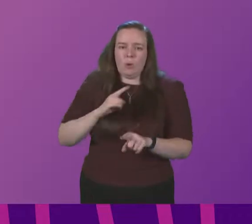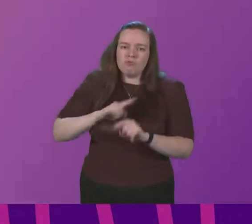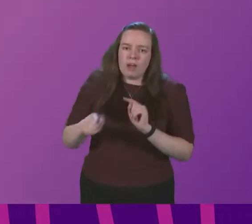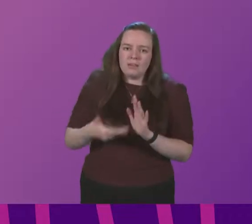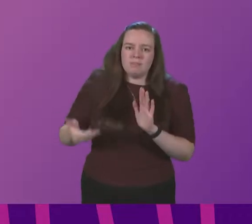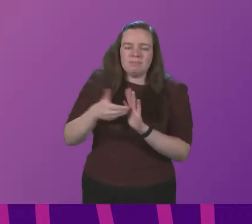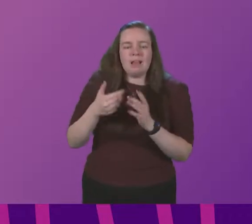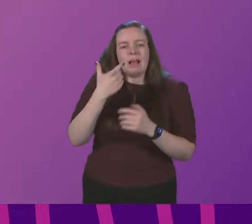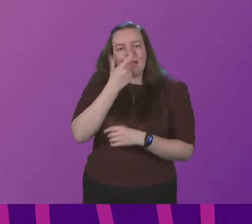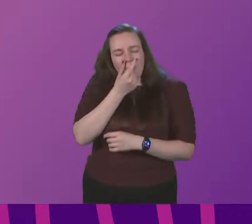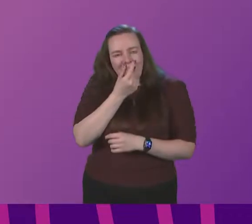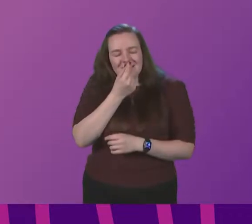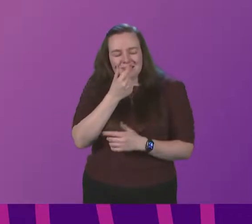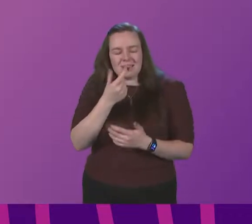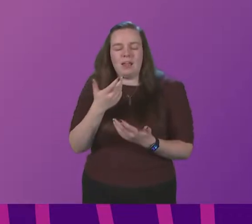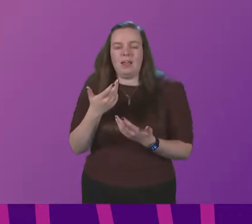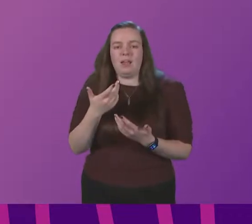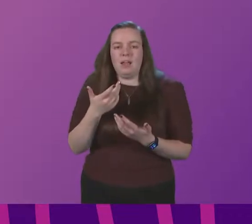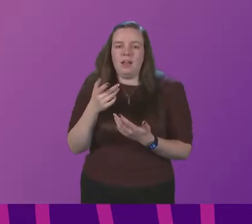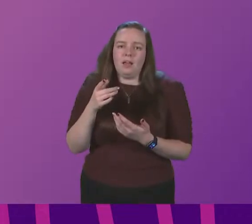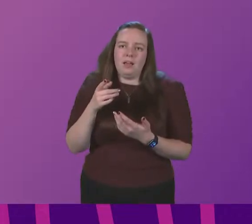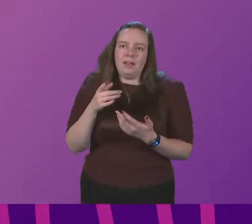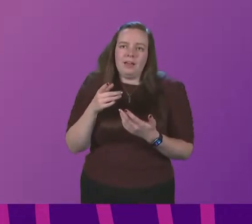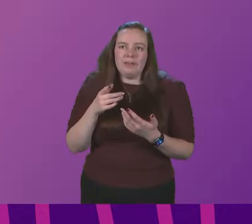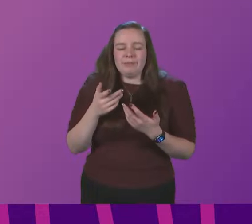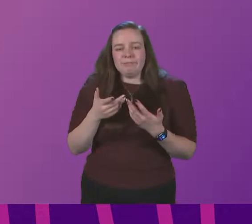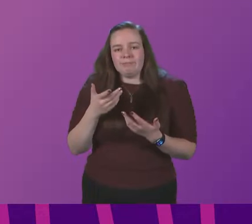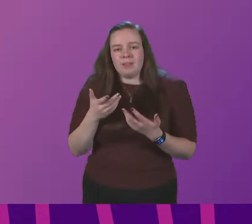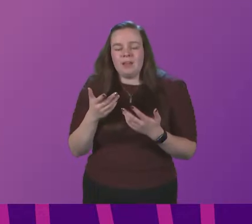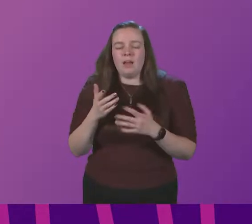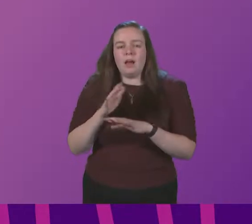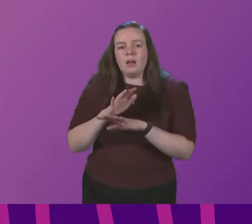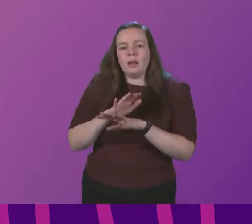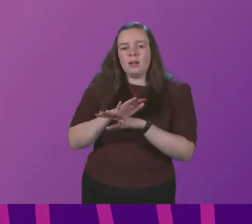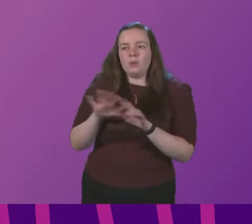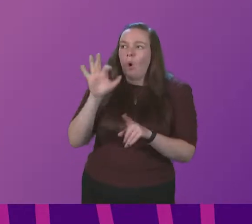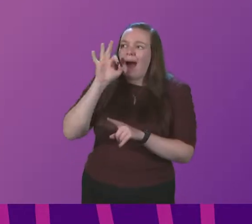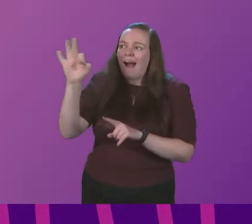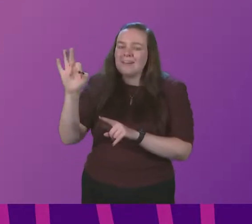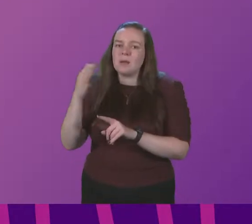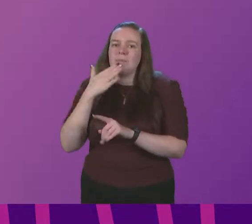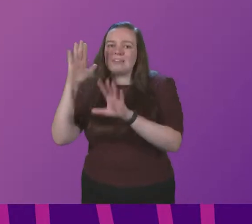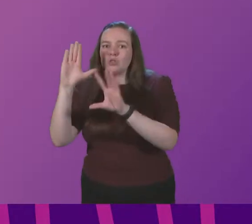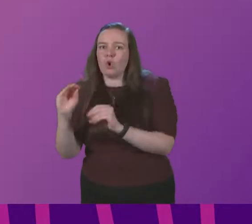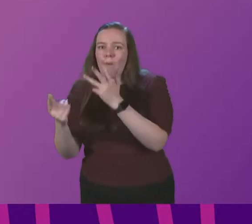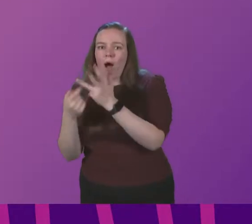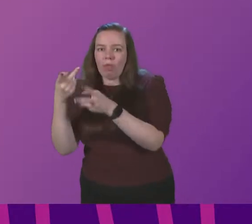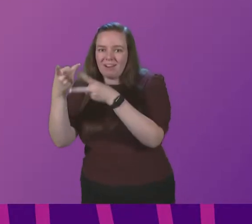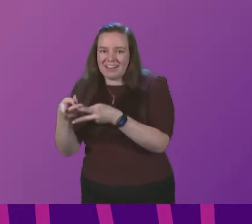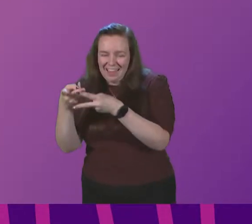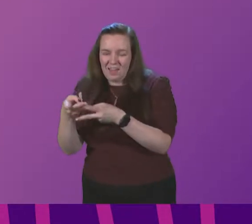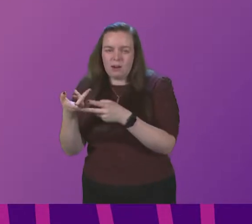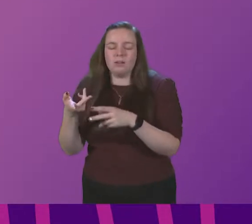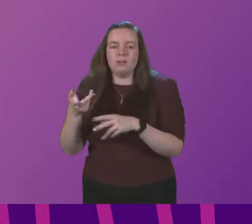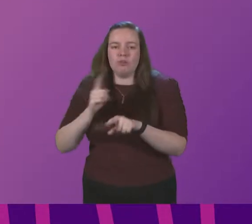capacity there in ways that does not ask them to pause other forms of care where that is